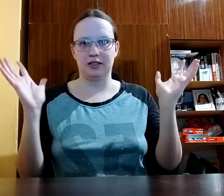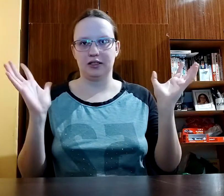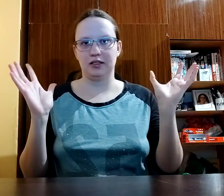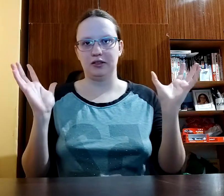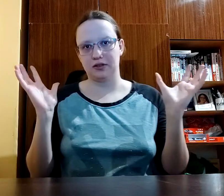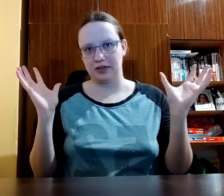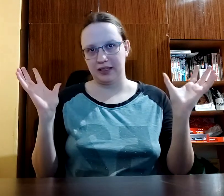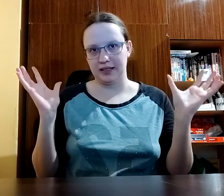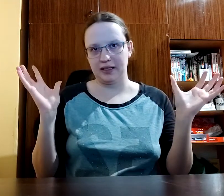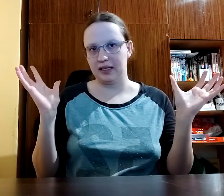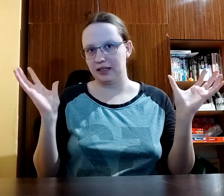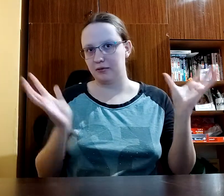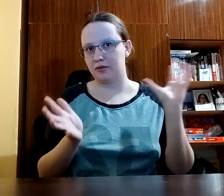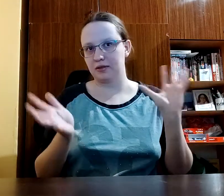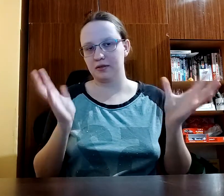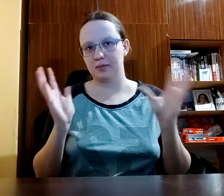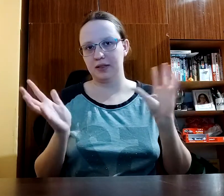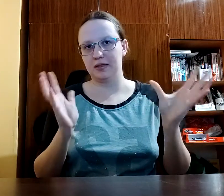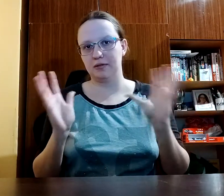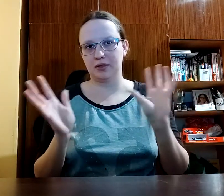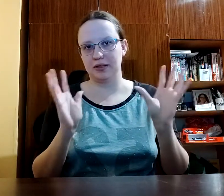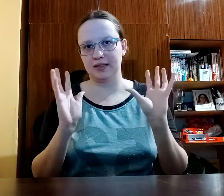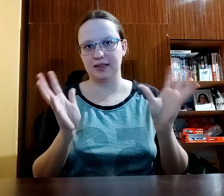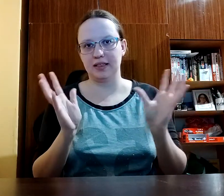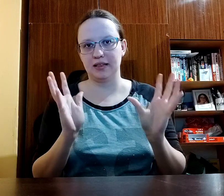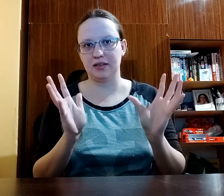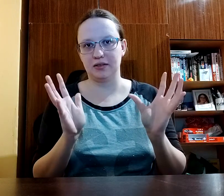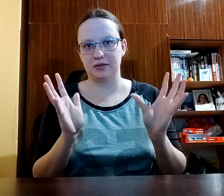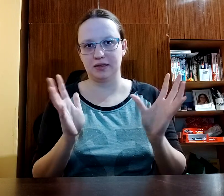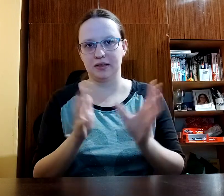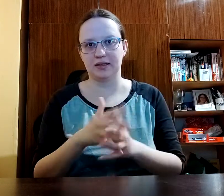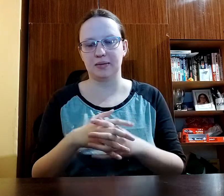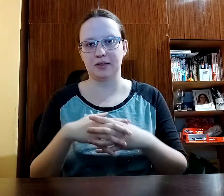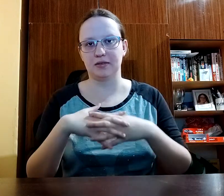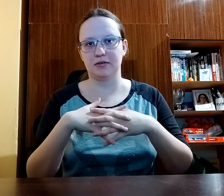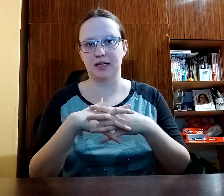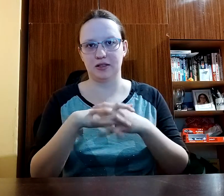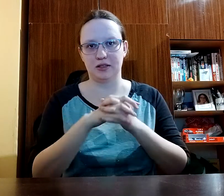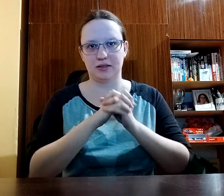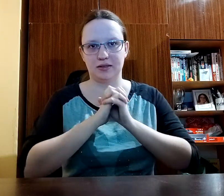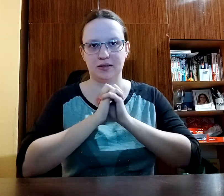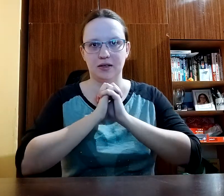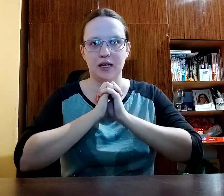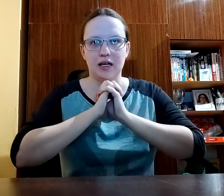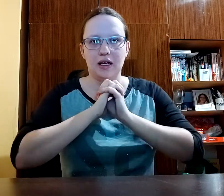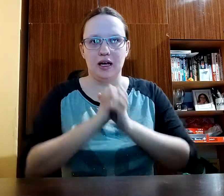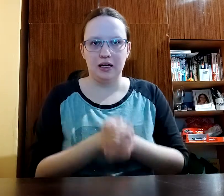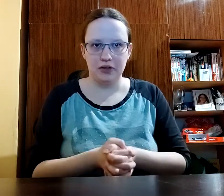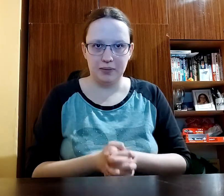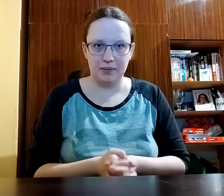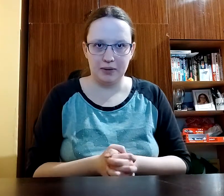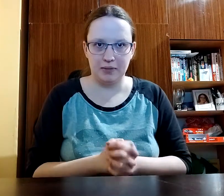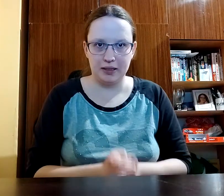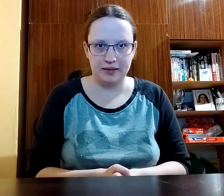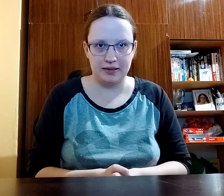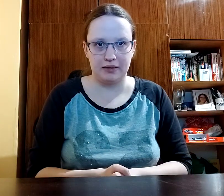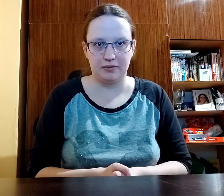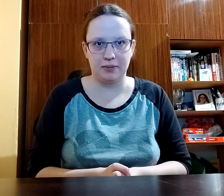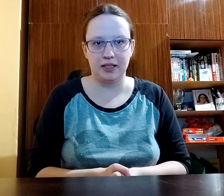in your head like what could be the worst scenario in some situations so I remember myself being